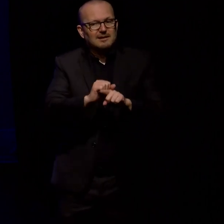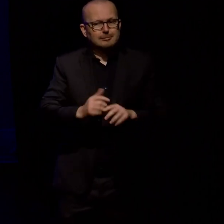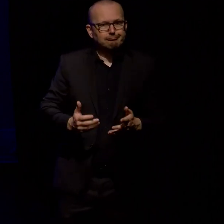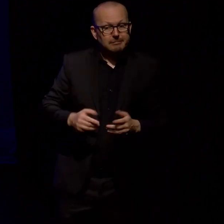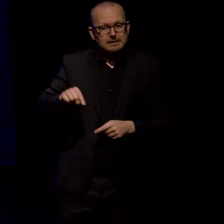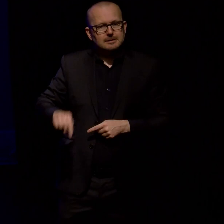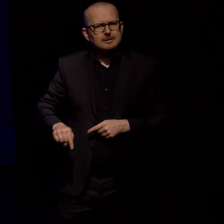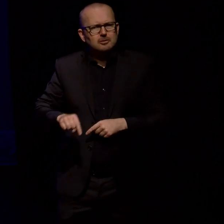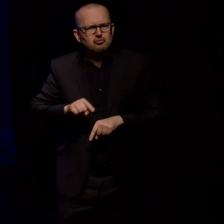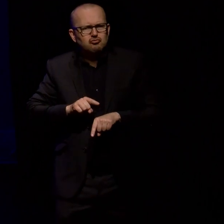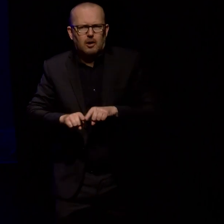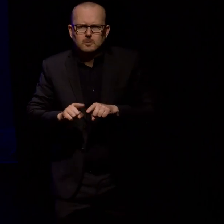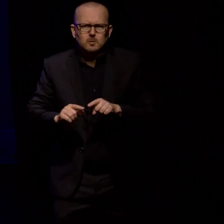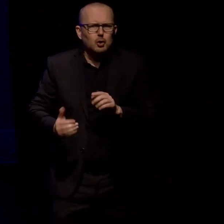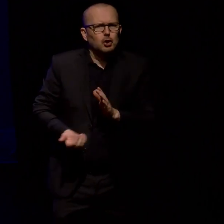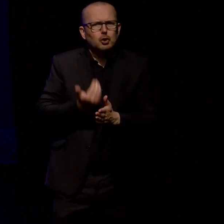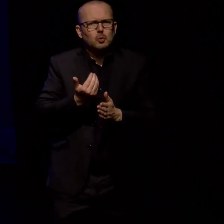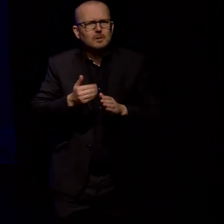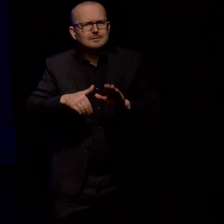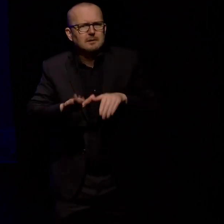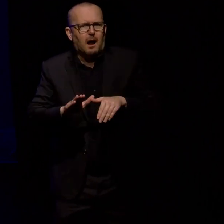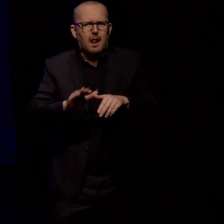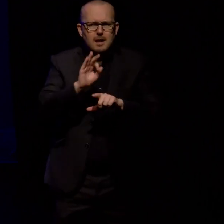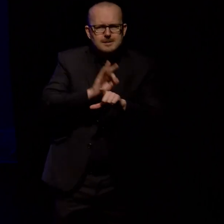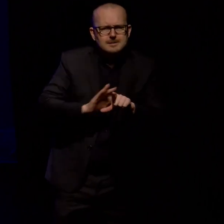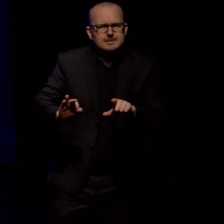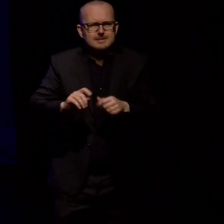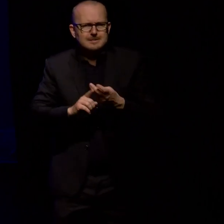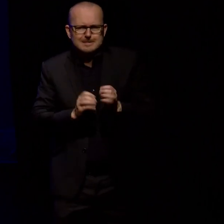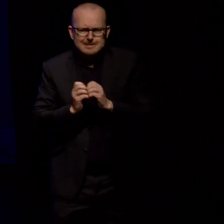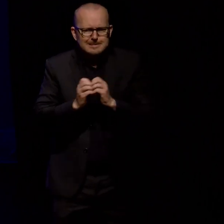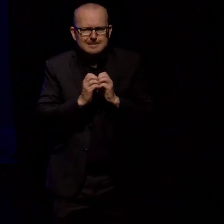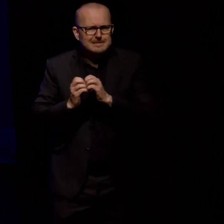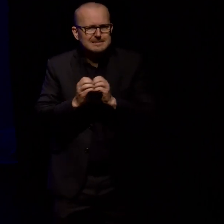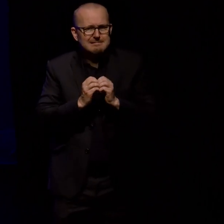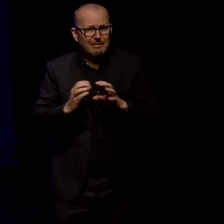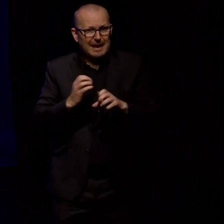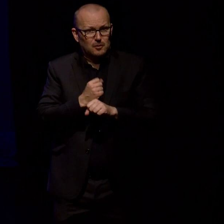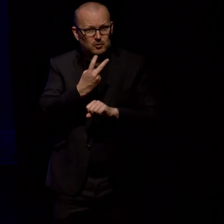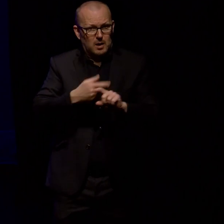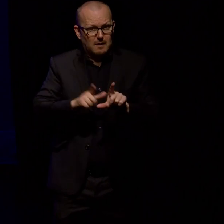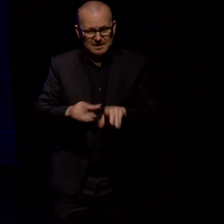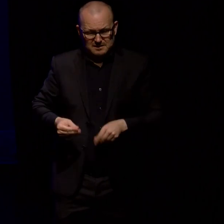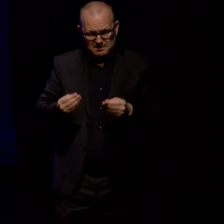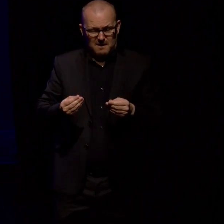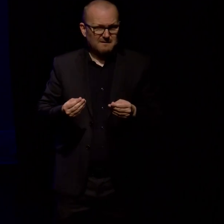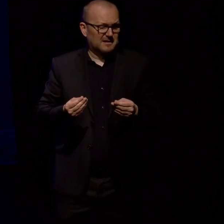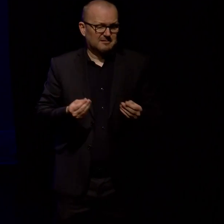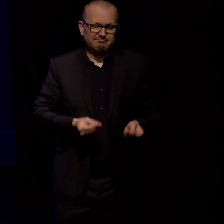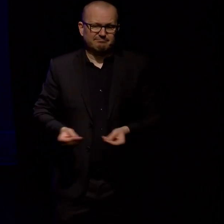contemporary cartography and data visualisation and just ended up with next to nothing to show. I might talk about that a little more depending on